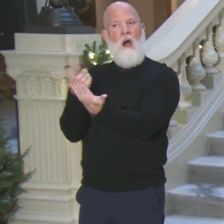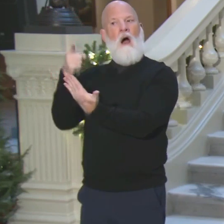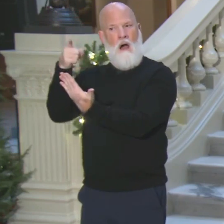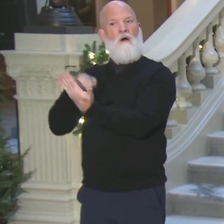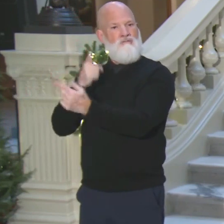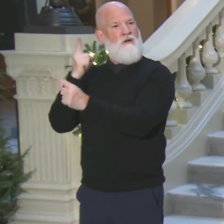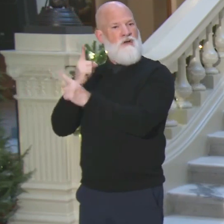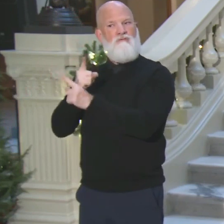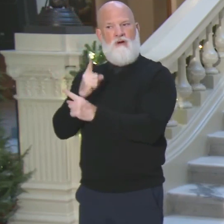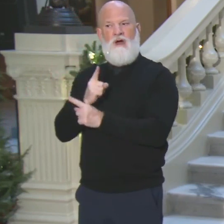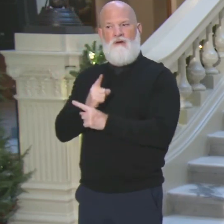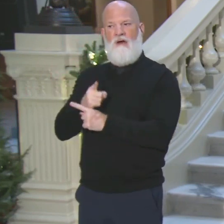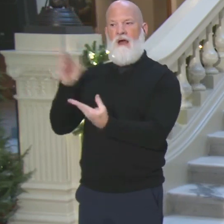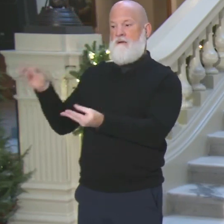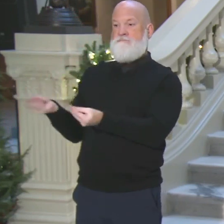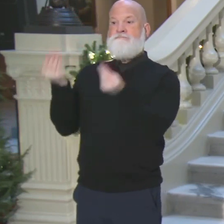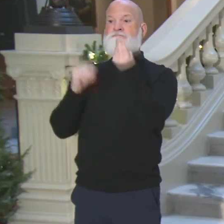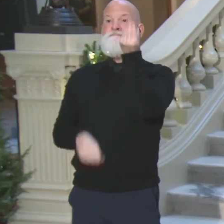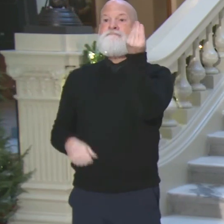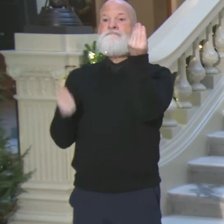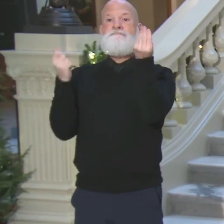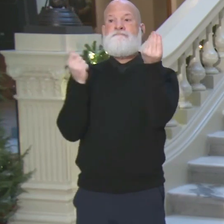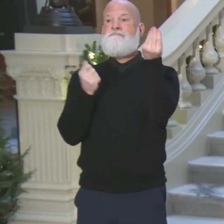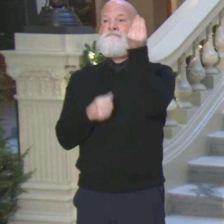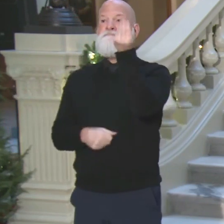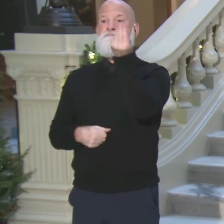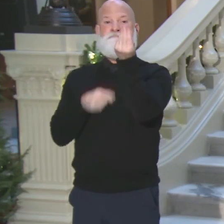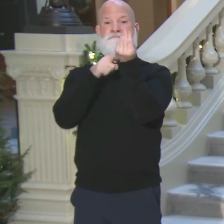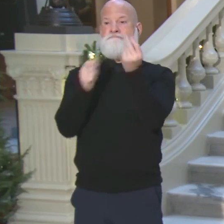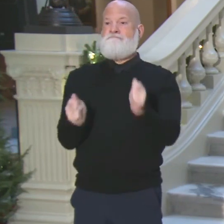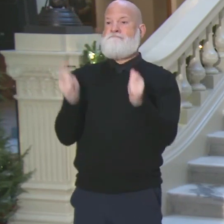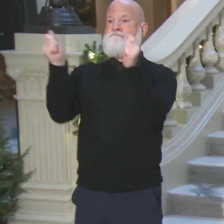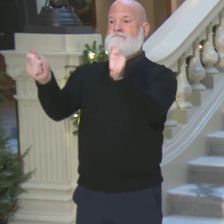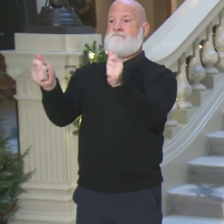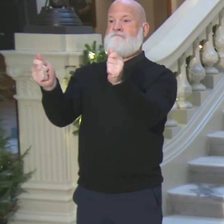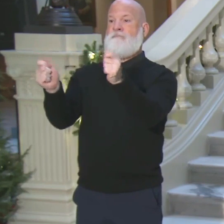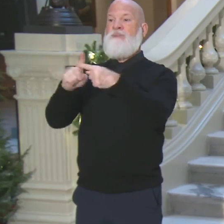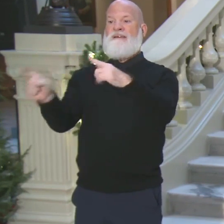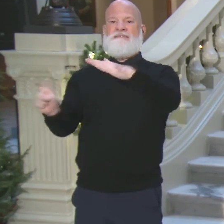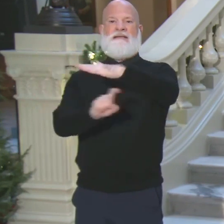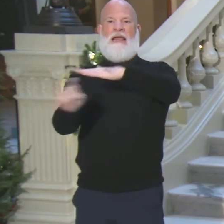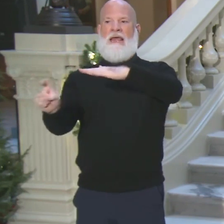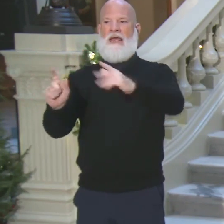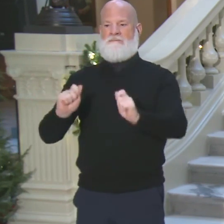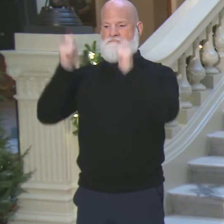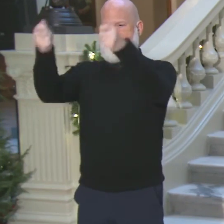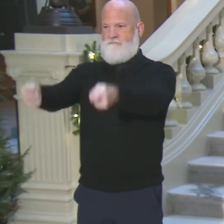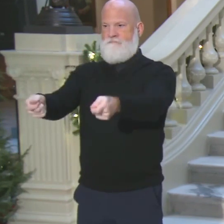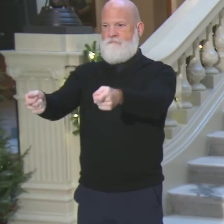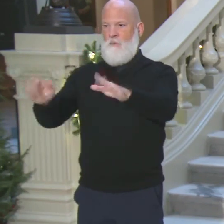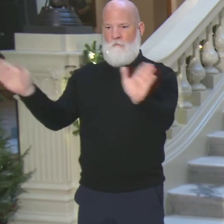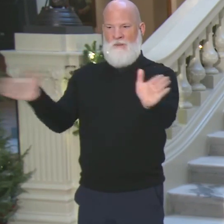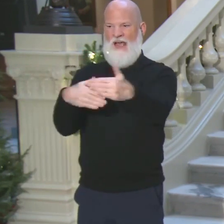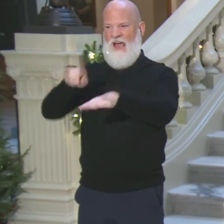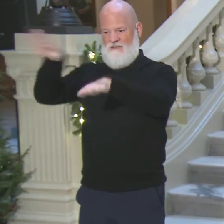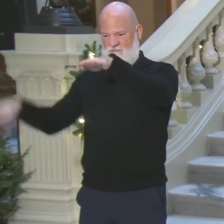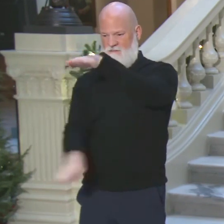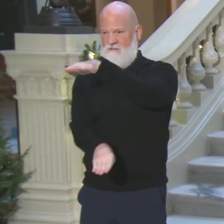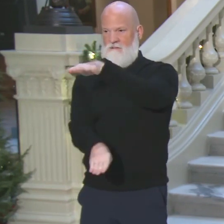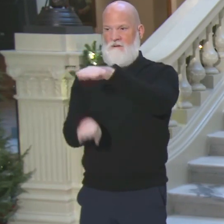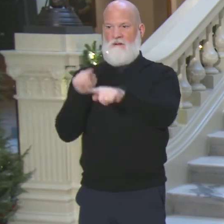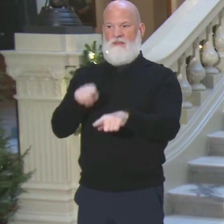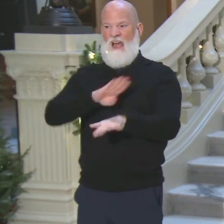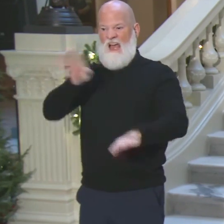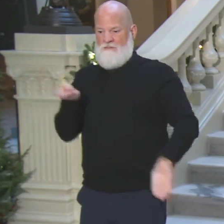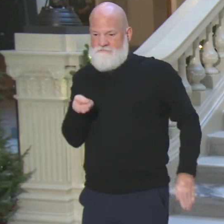different machine. It's a scanner that's in the polling location. You can have one or two, occasionally three scanners in there, and you drop it